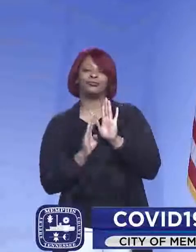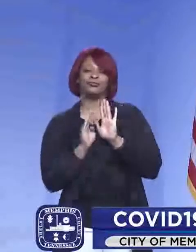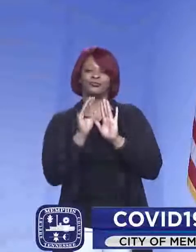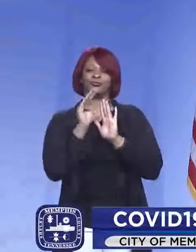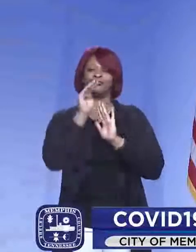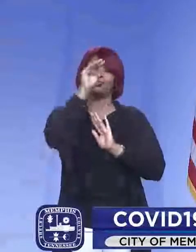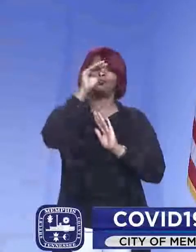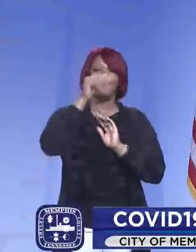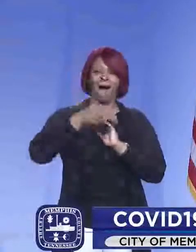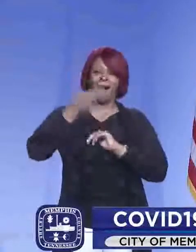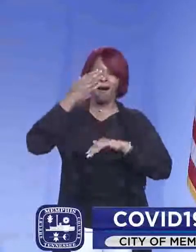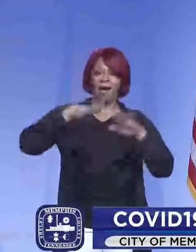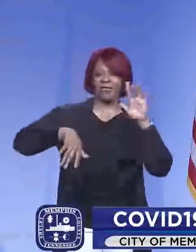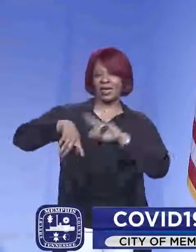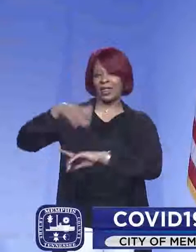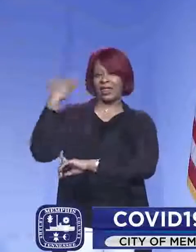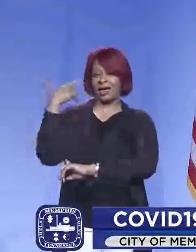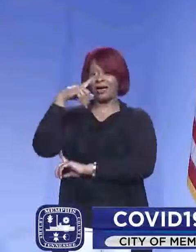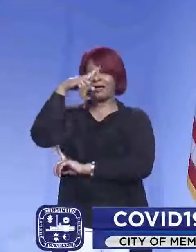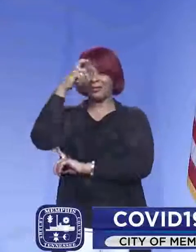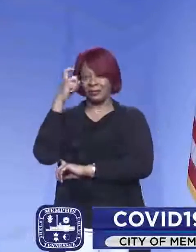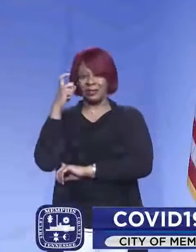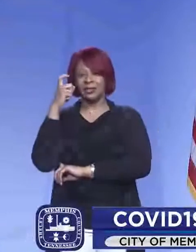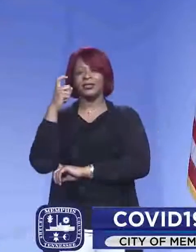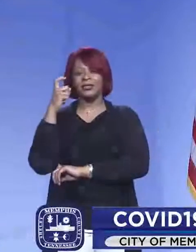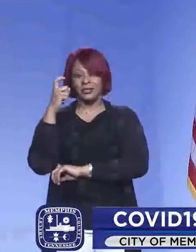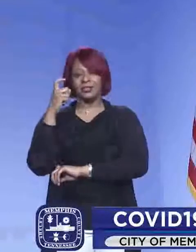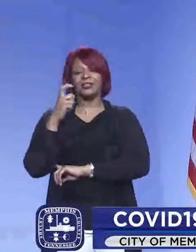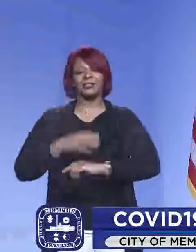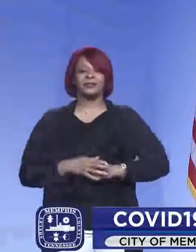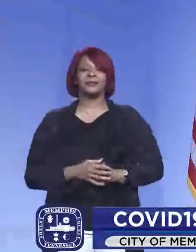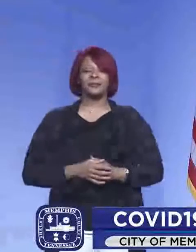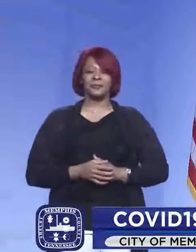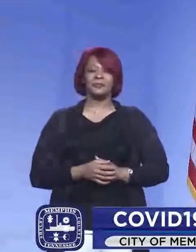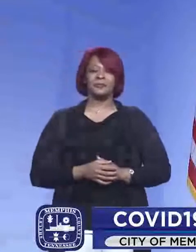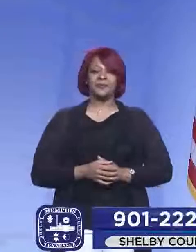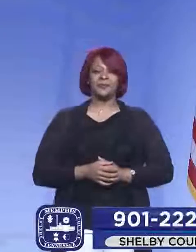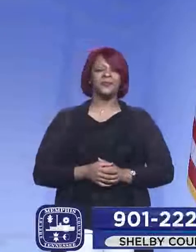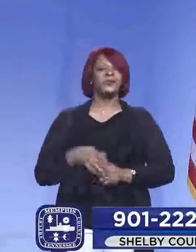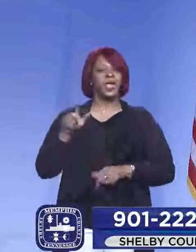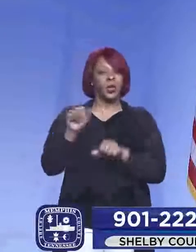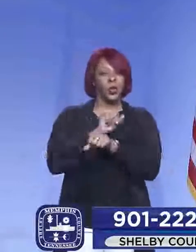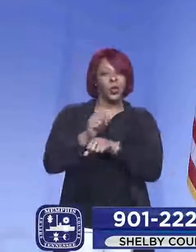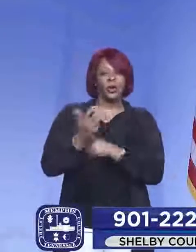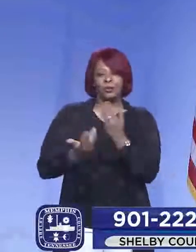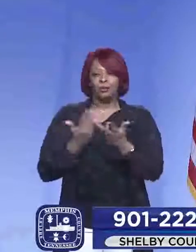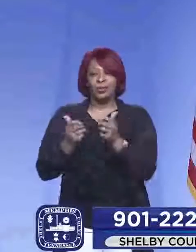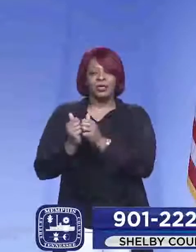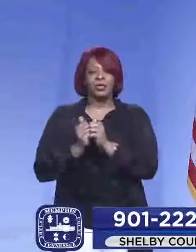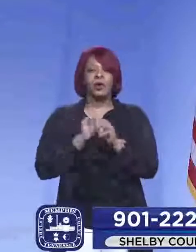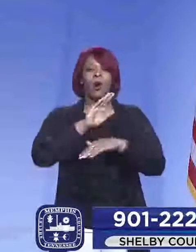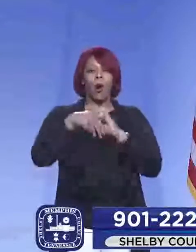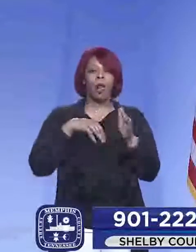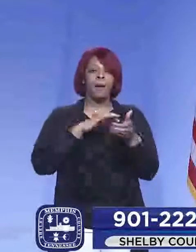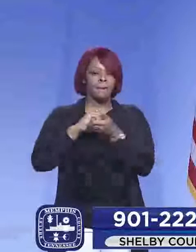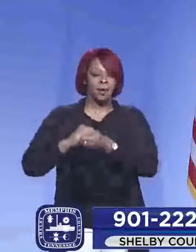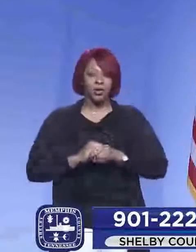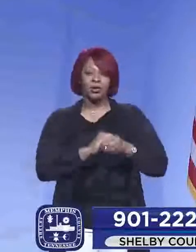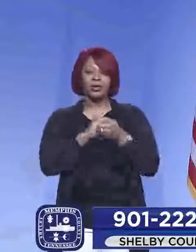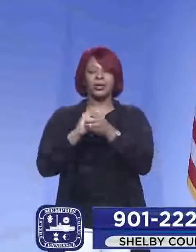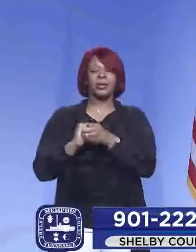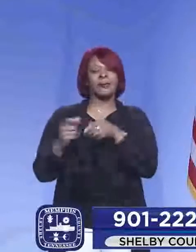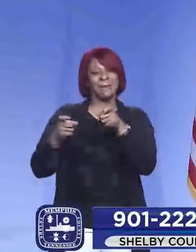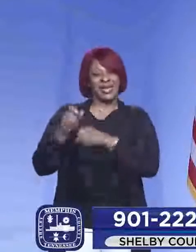much bigger than what we had experienced through the summer. And so we had to work together with all our partners to